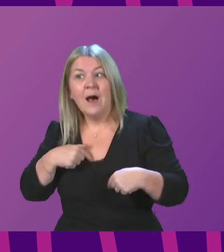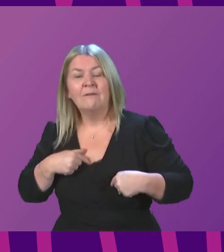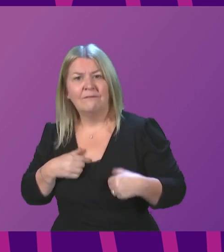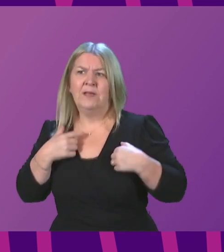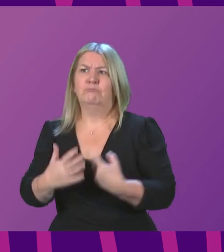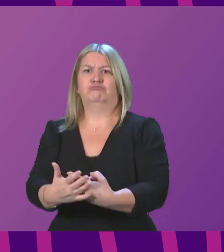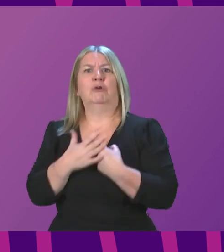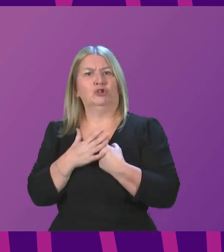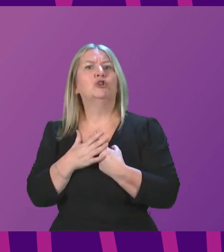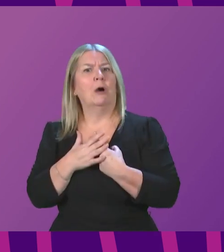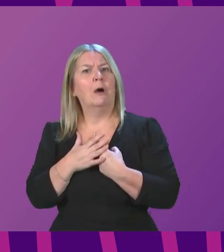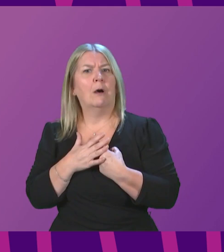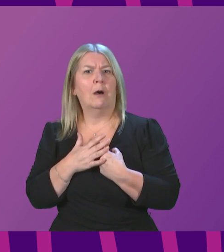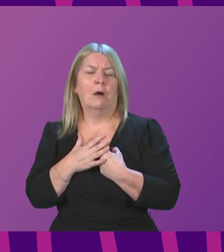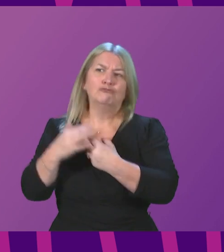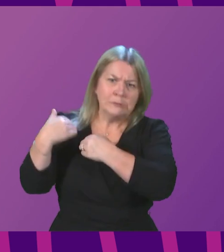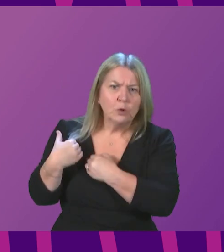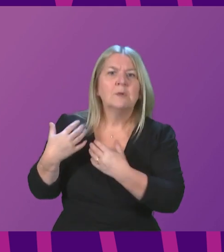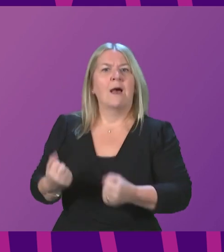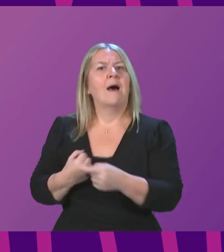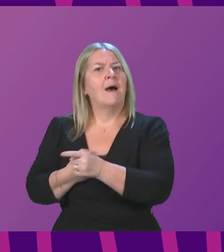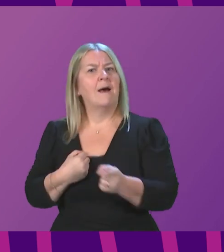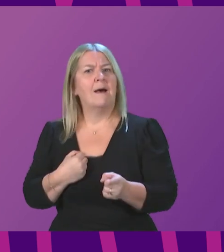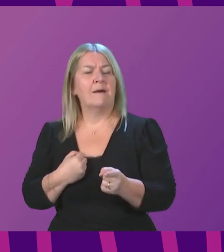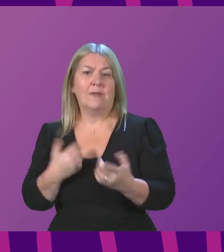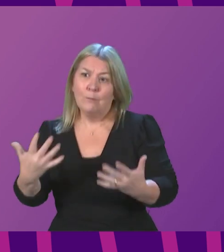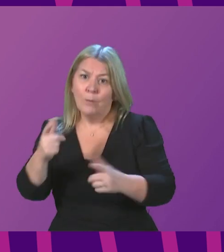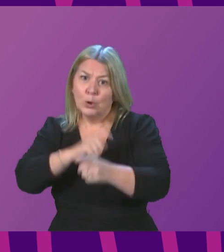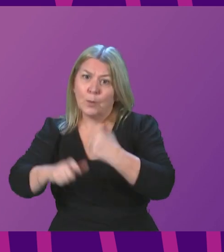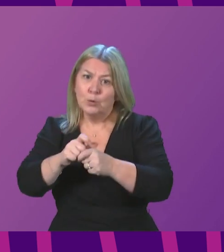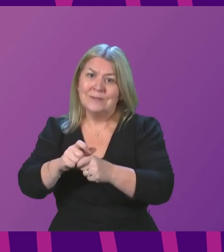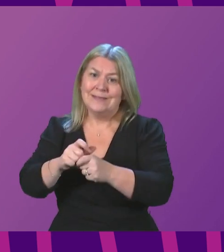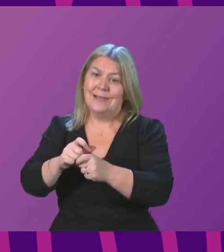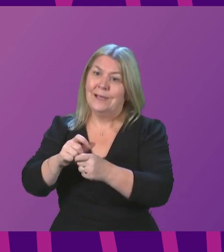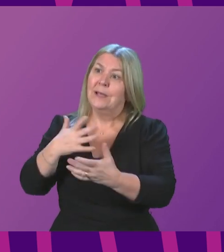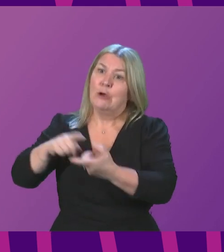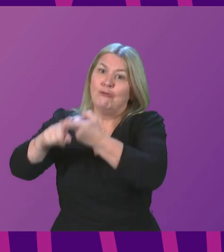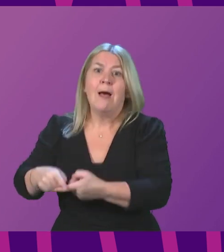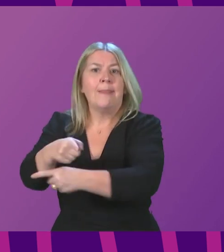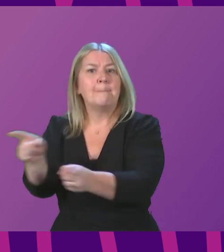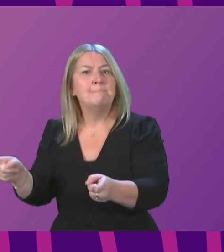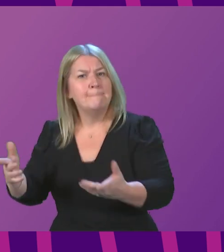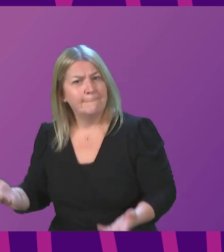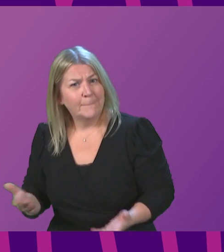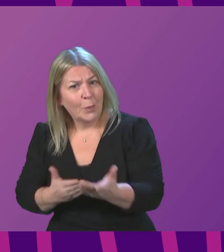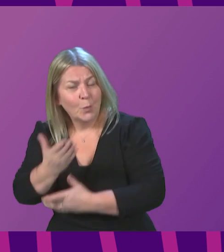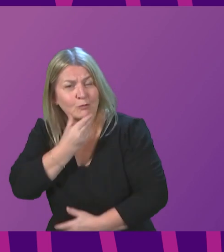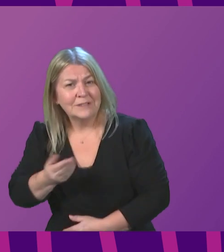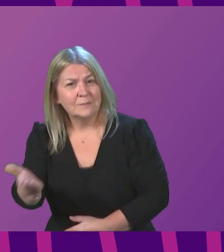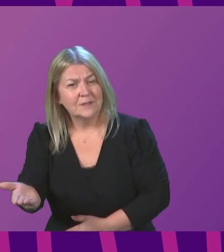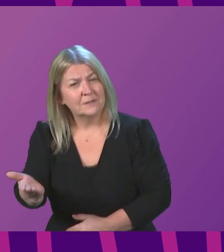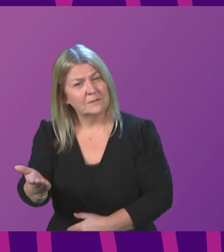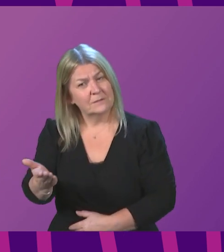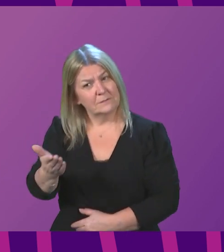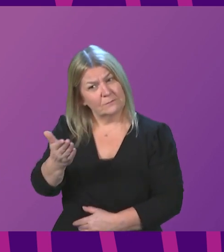most people never endure, and at a time when our communities may well look to these people over Christmas. Does the First Minister agree that